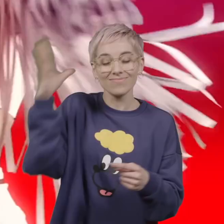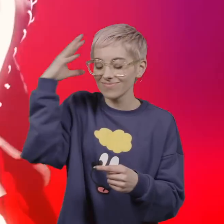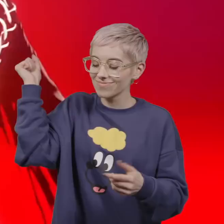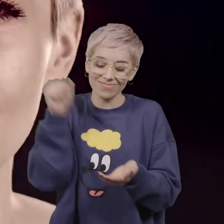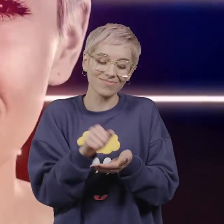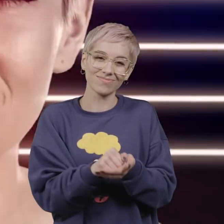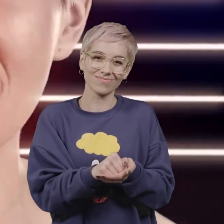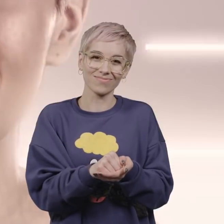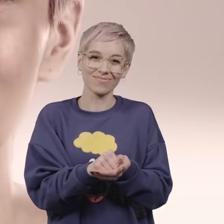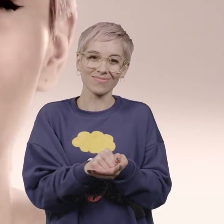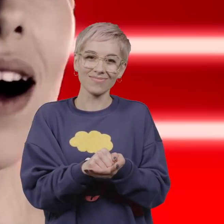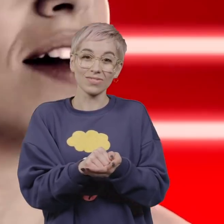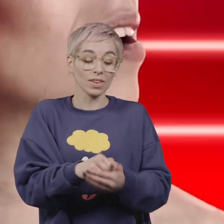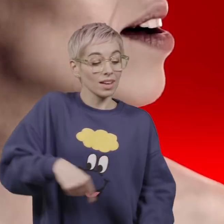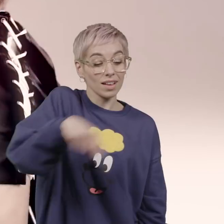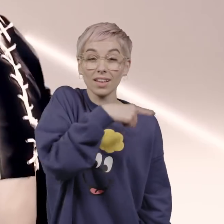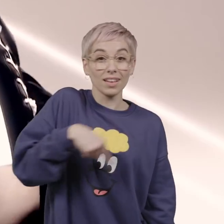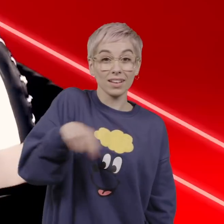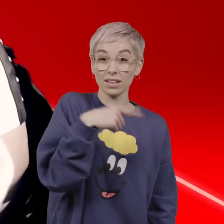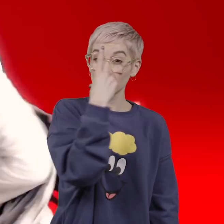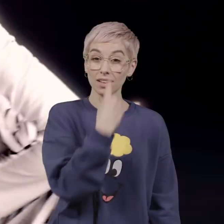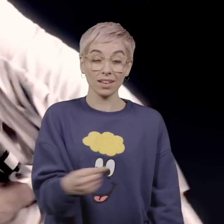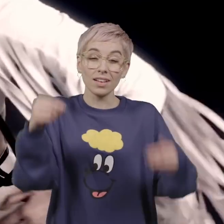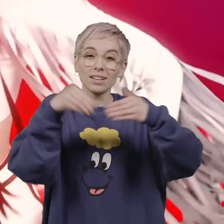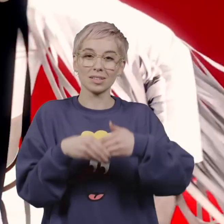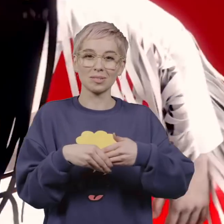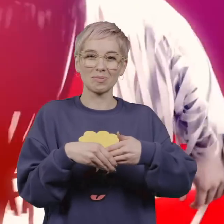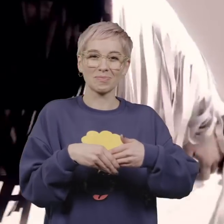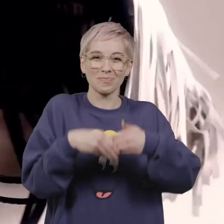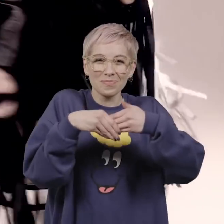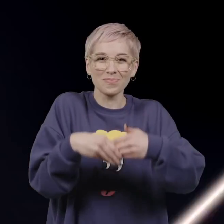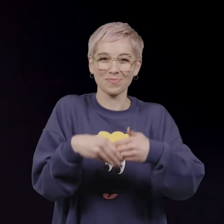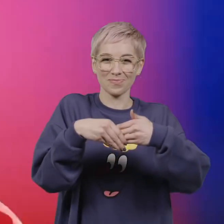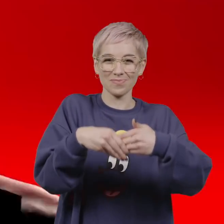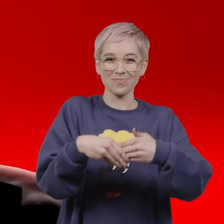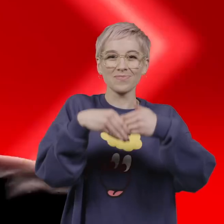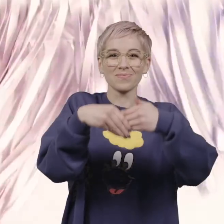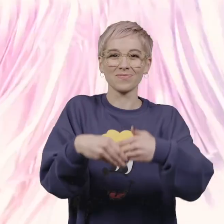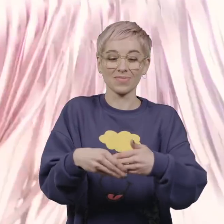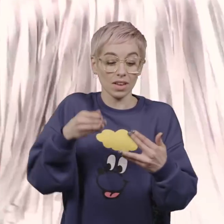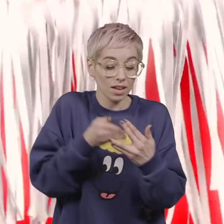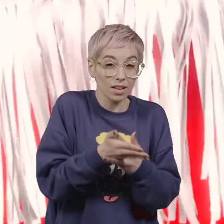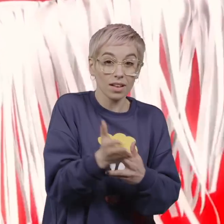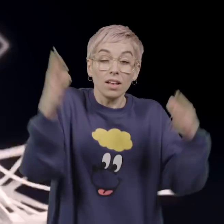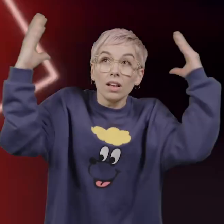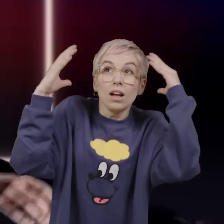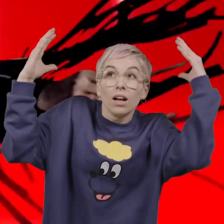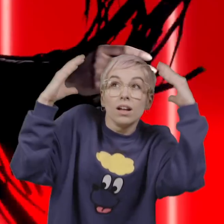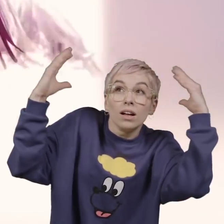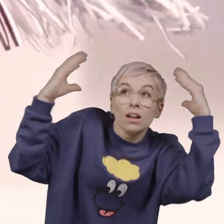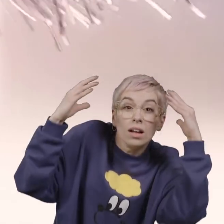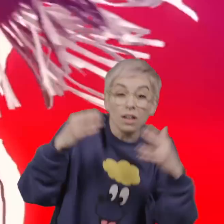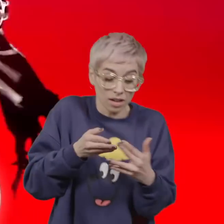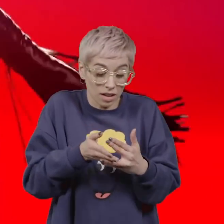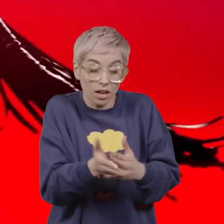remember We can hold our hands together Through the